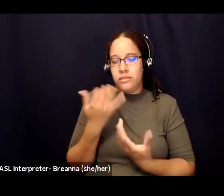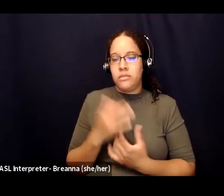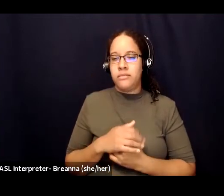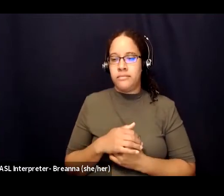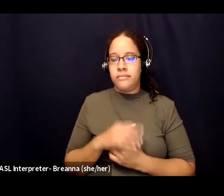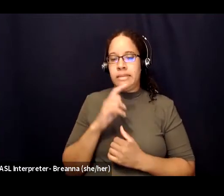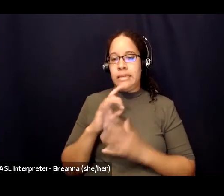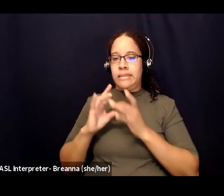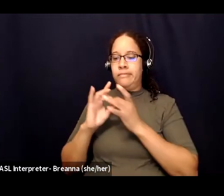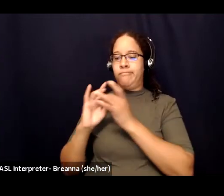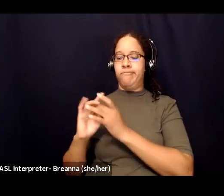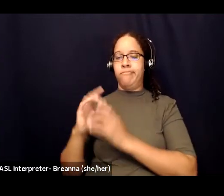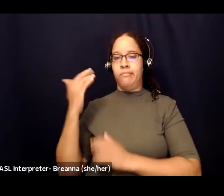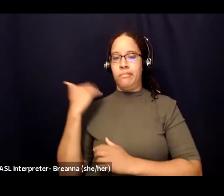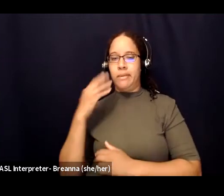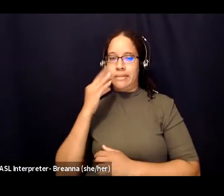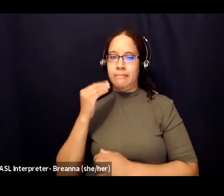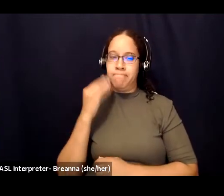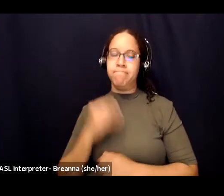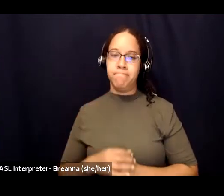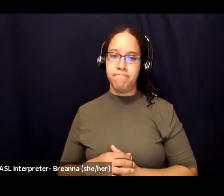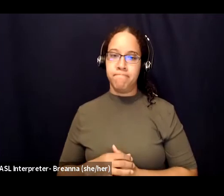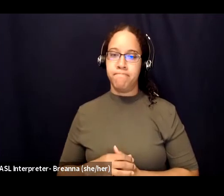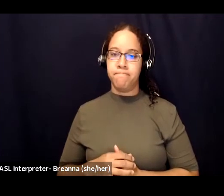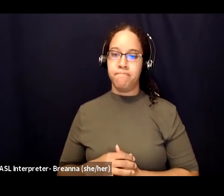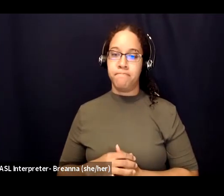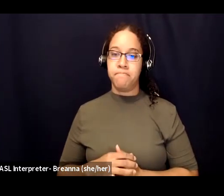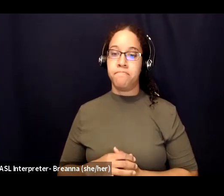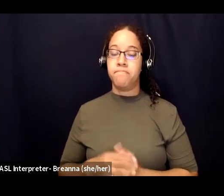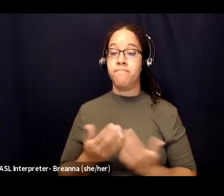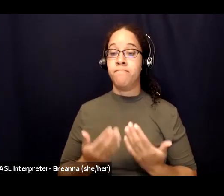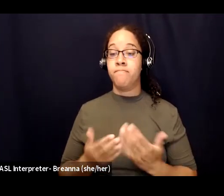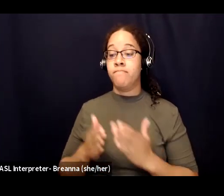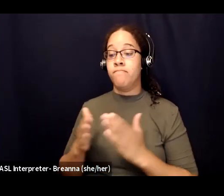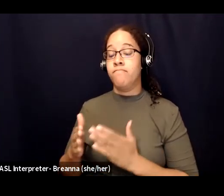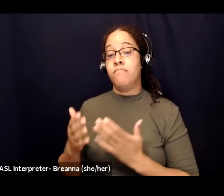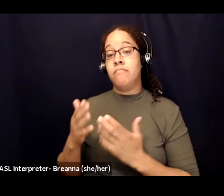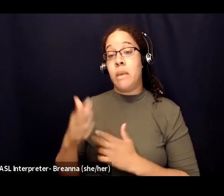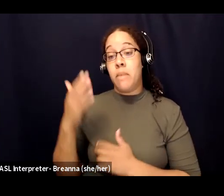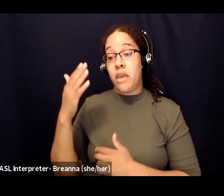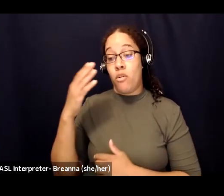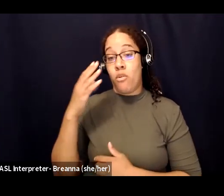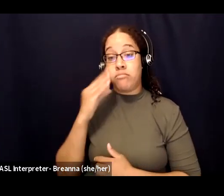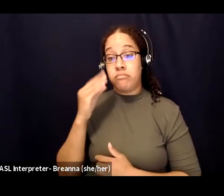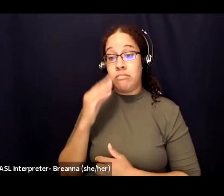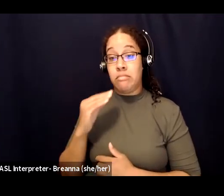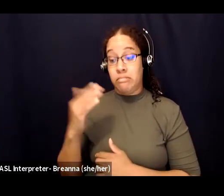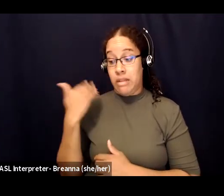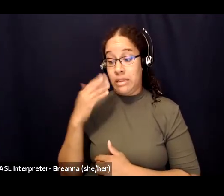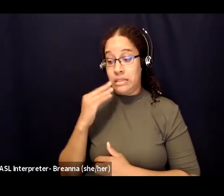experiences um maybe that your past experiences are having a negative impact on your relationship it might be limiting intimacy